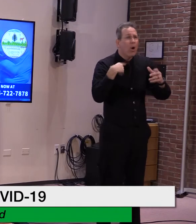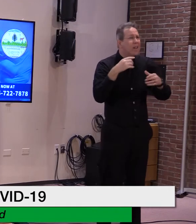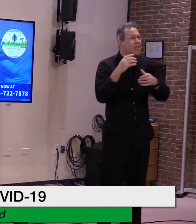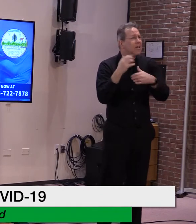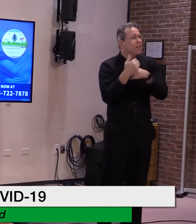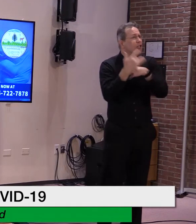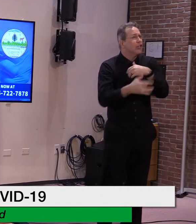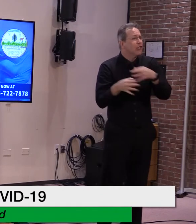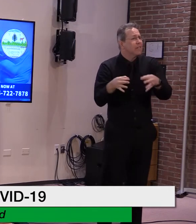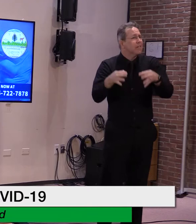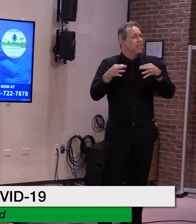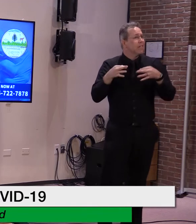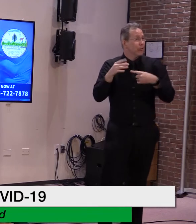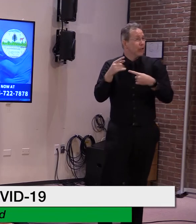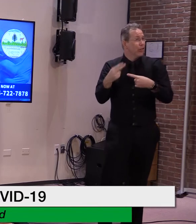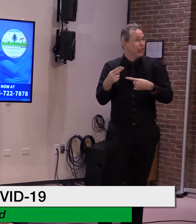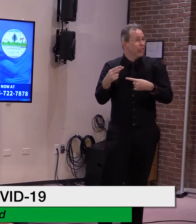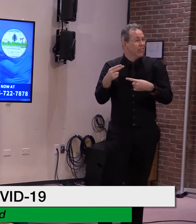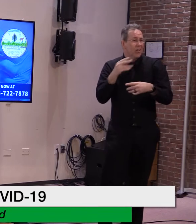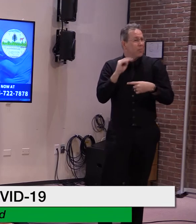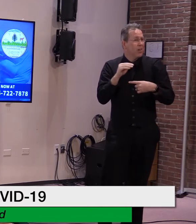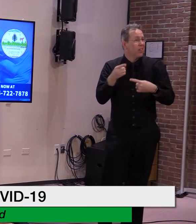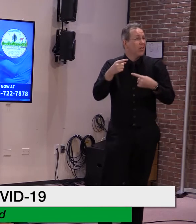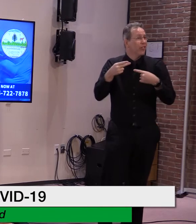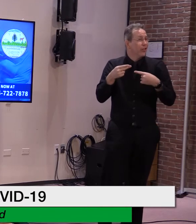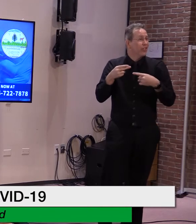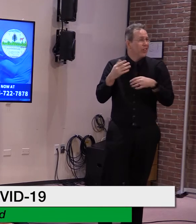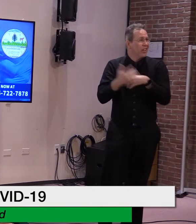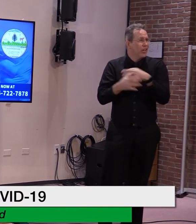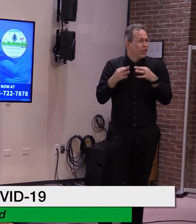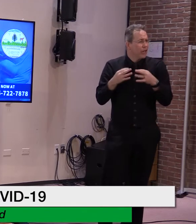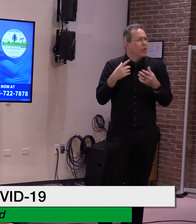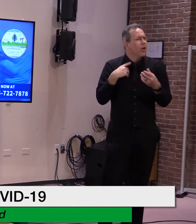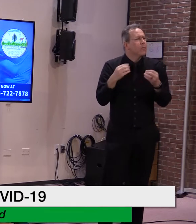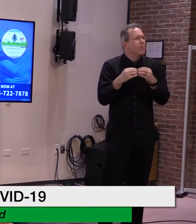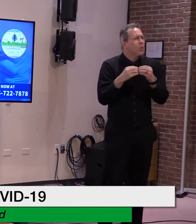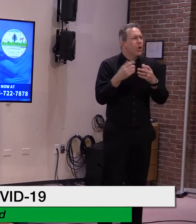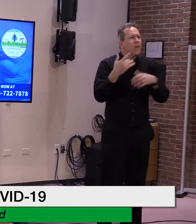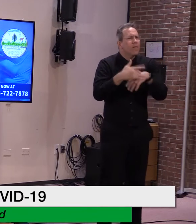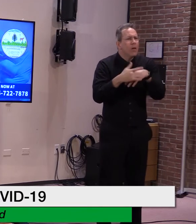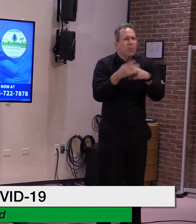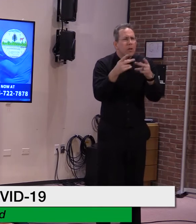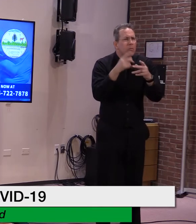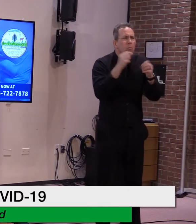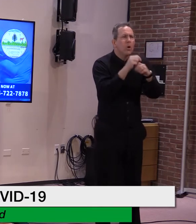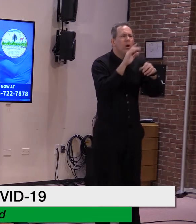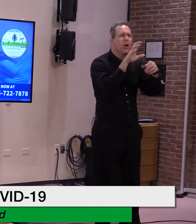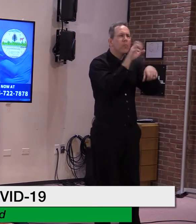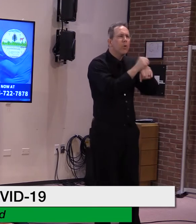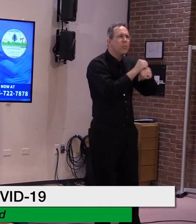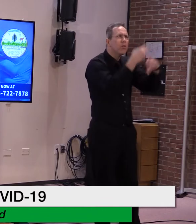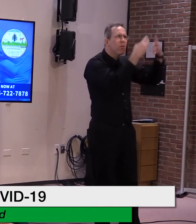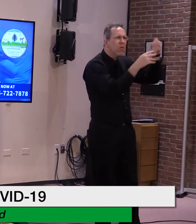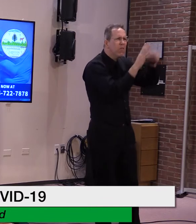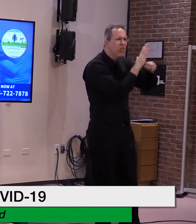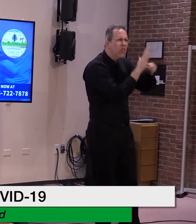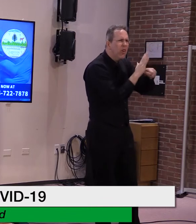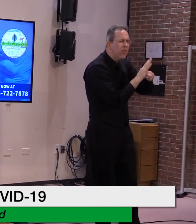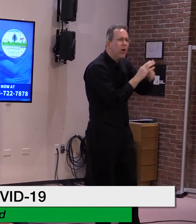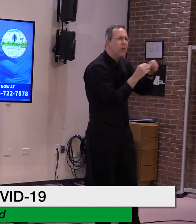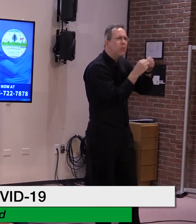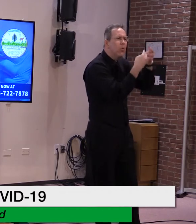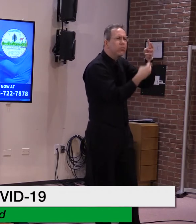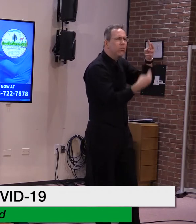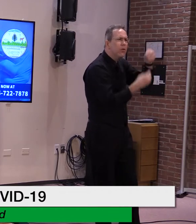are adding additional vaccine appointments in the towns of Grand Isle, Colchester, Essex Junction, Derby,